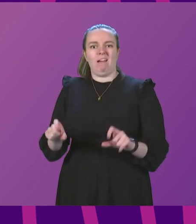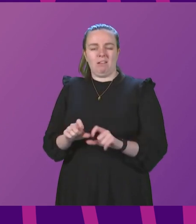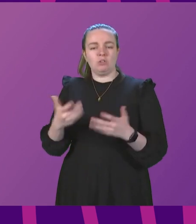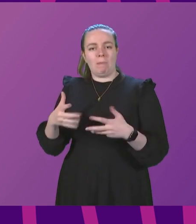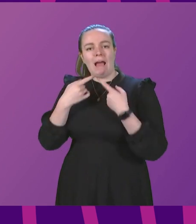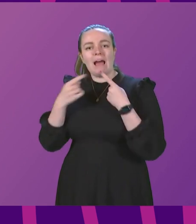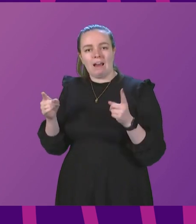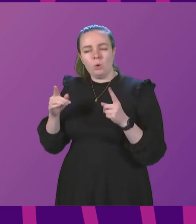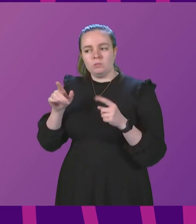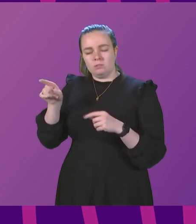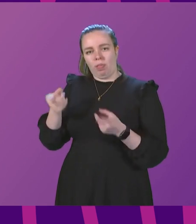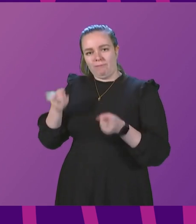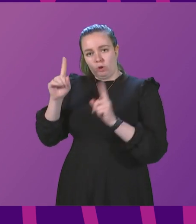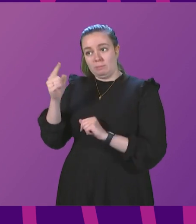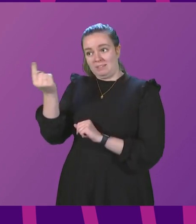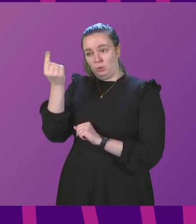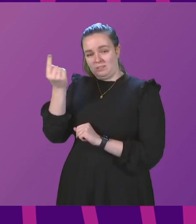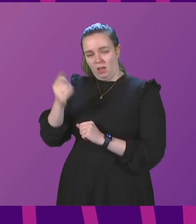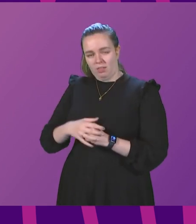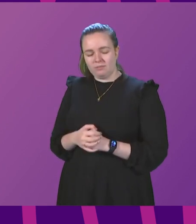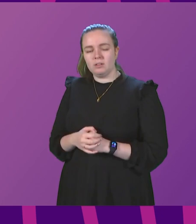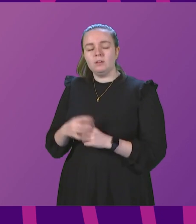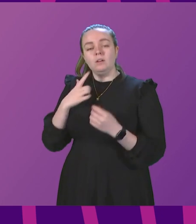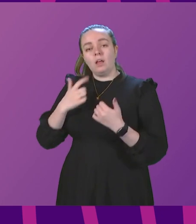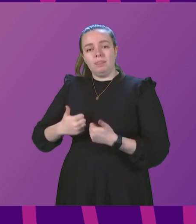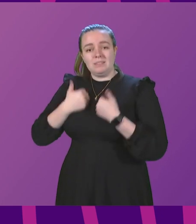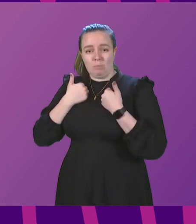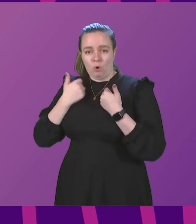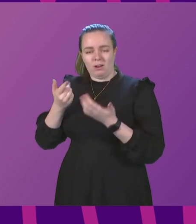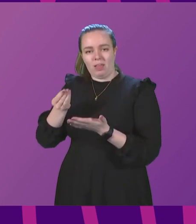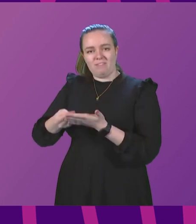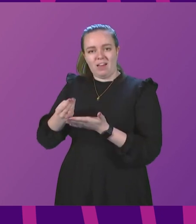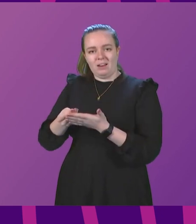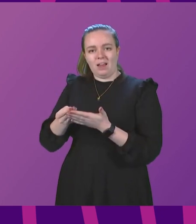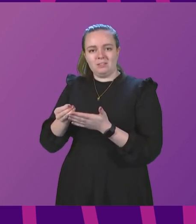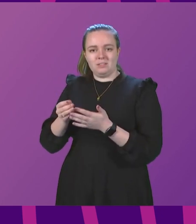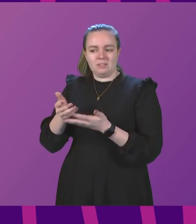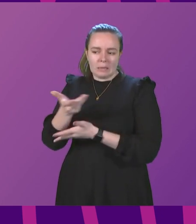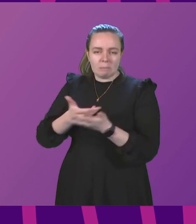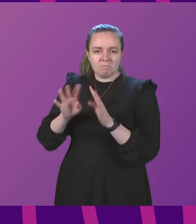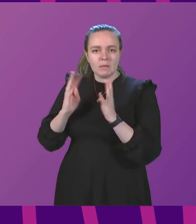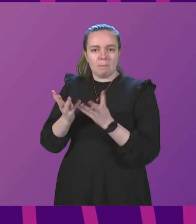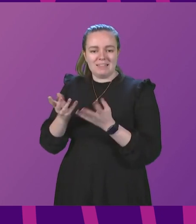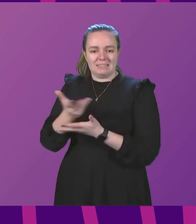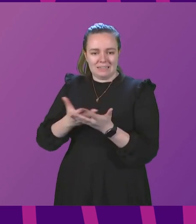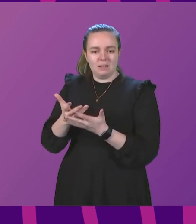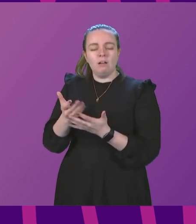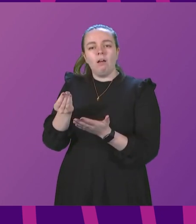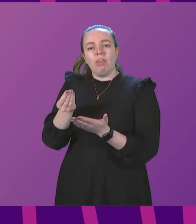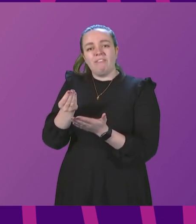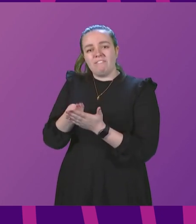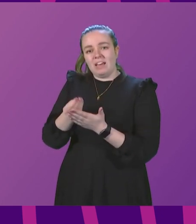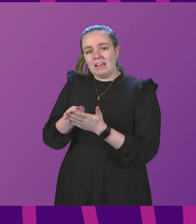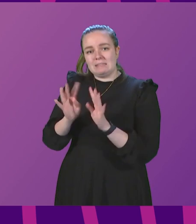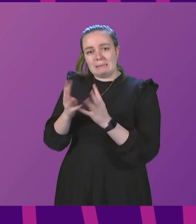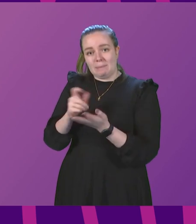by the First Minister herself. This morning at the Finance Committee, the Finance Cabinet Secretary